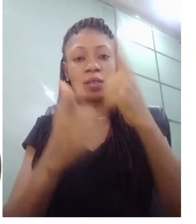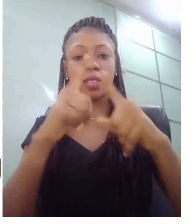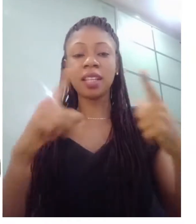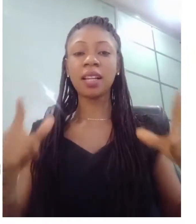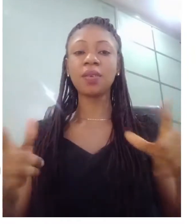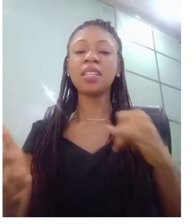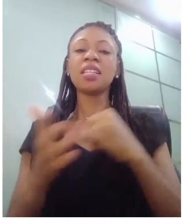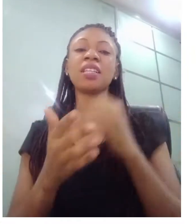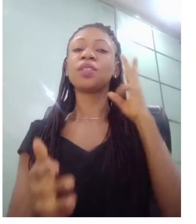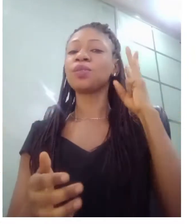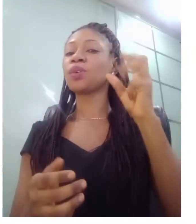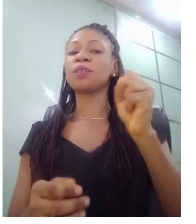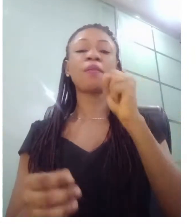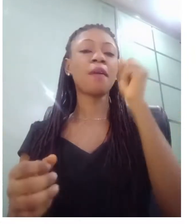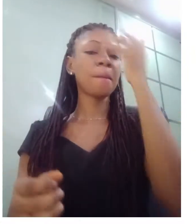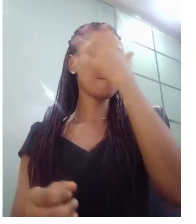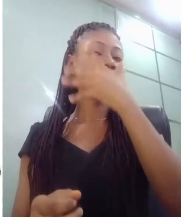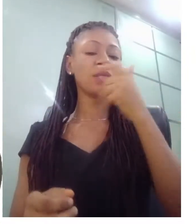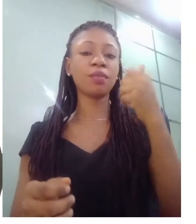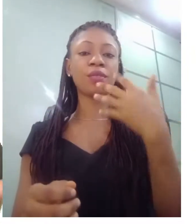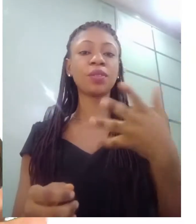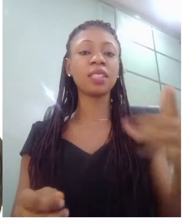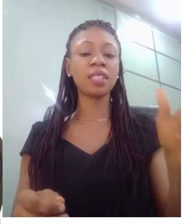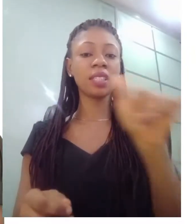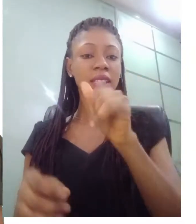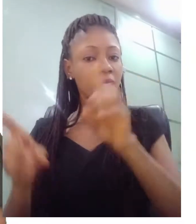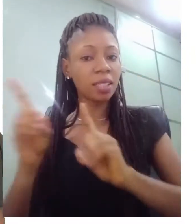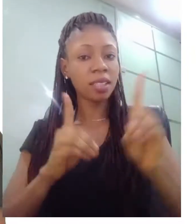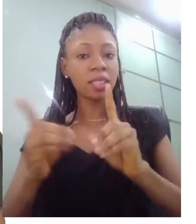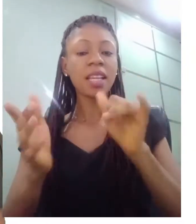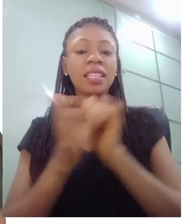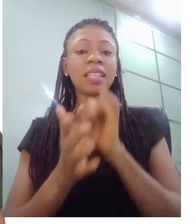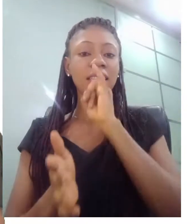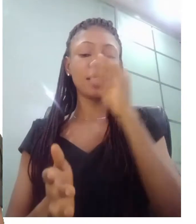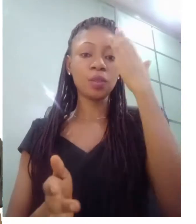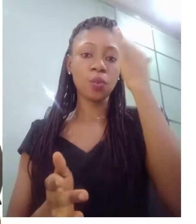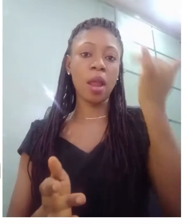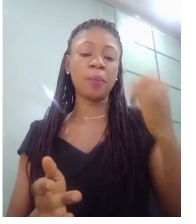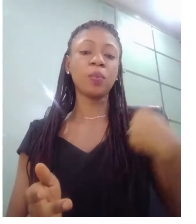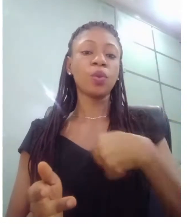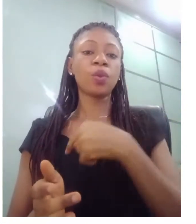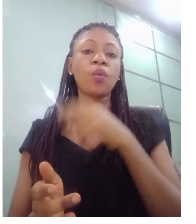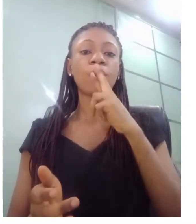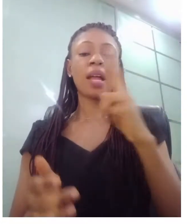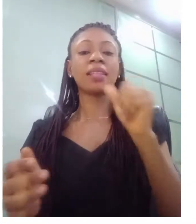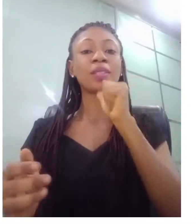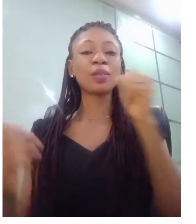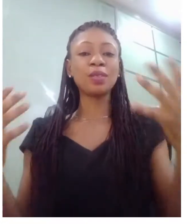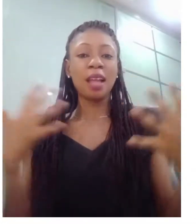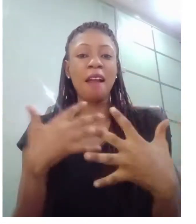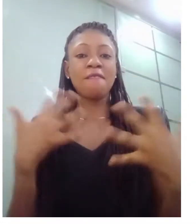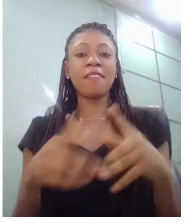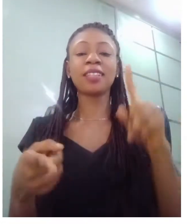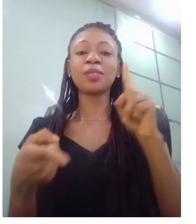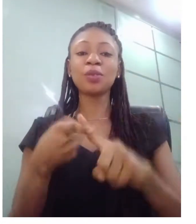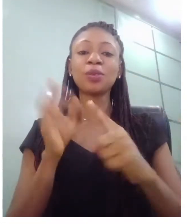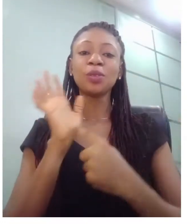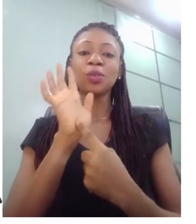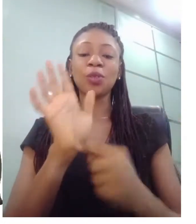so that is why we we are not you know afraid to showcase our deaf signers even though we've been doing